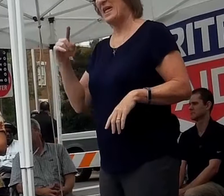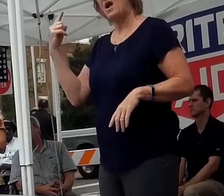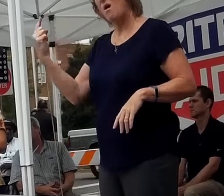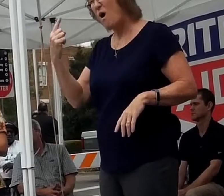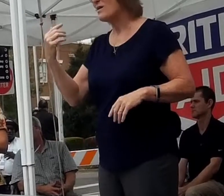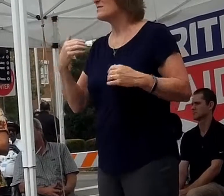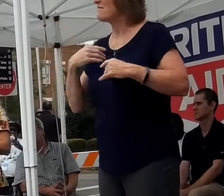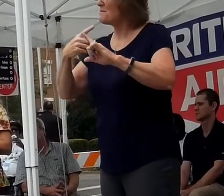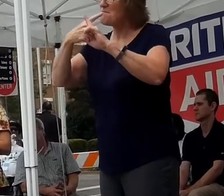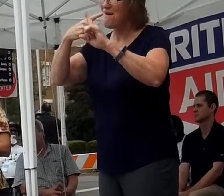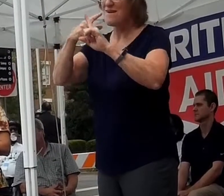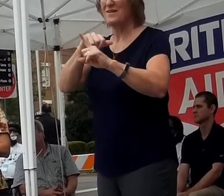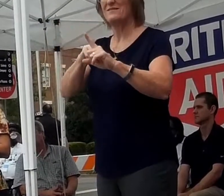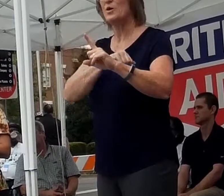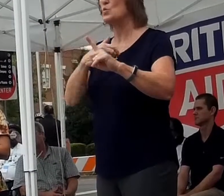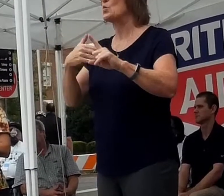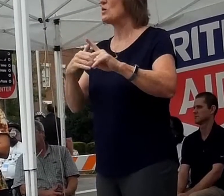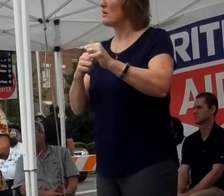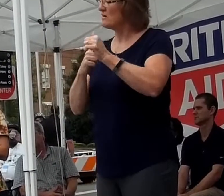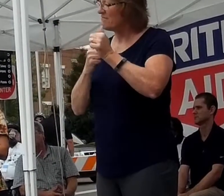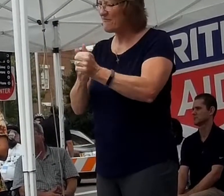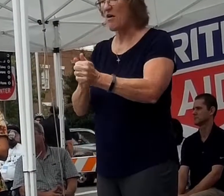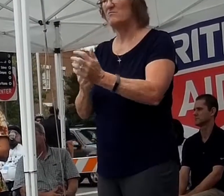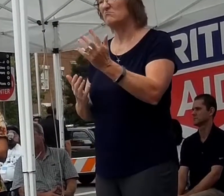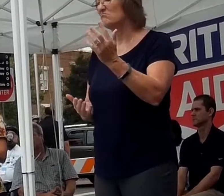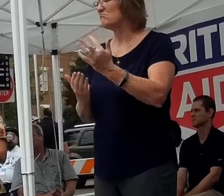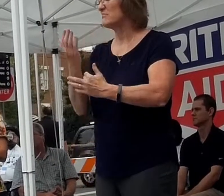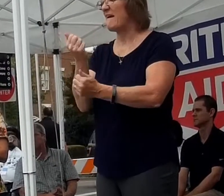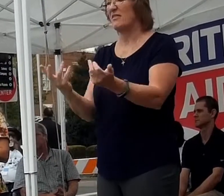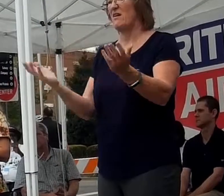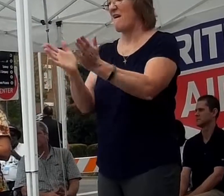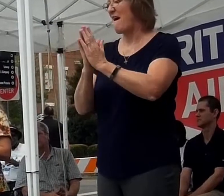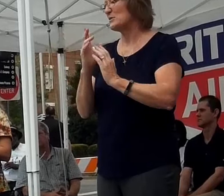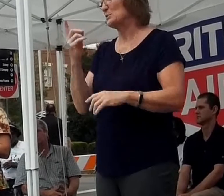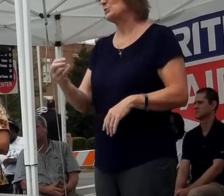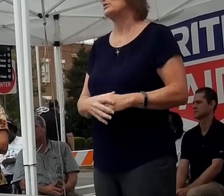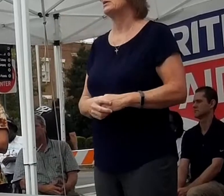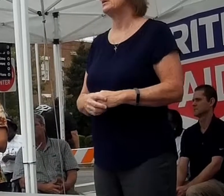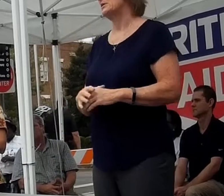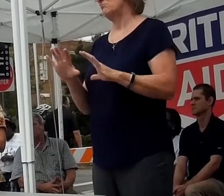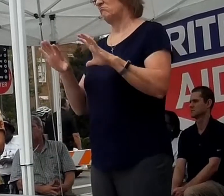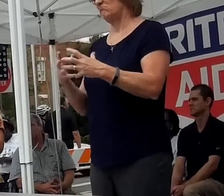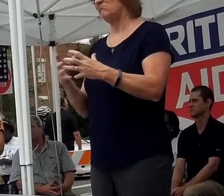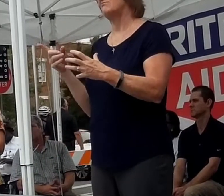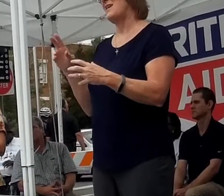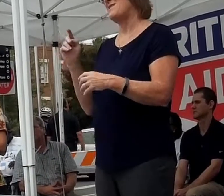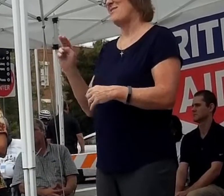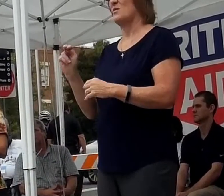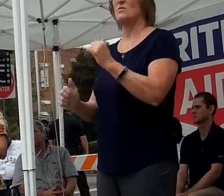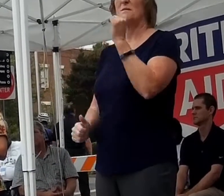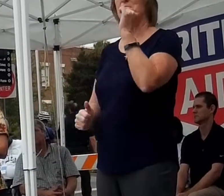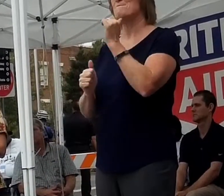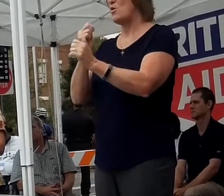always had a positive attitude and followed through on all he was asked to do. In a nutshell, Nathan was the most